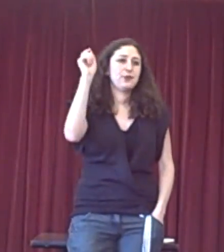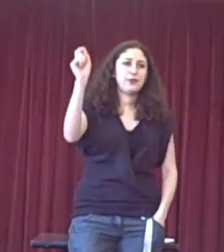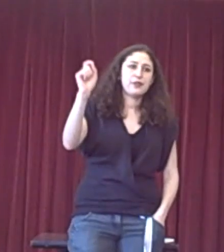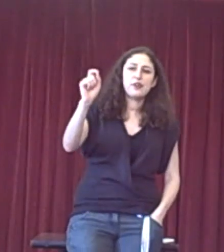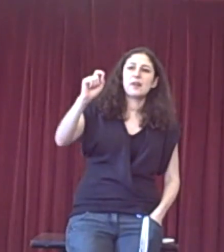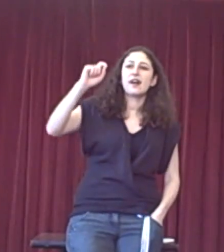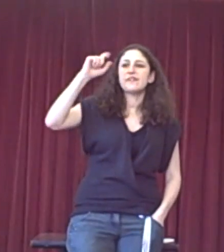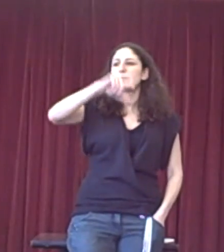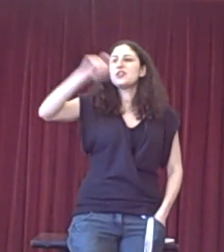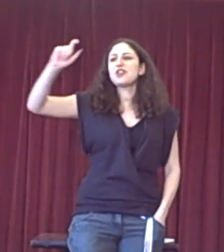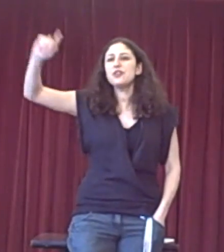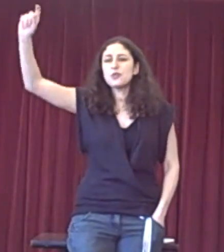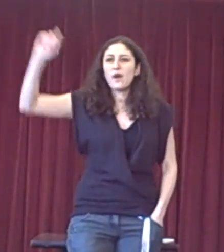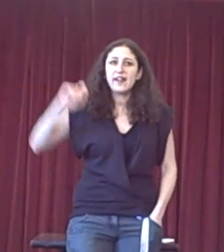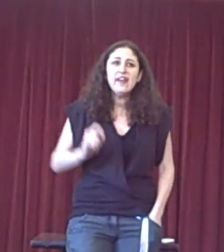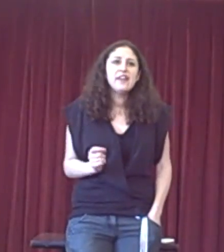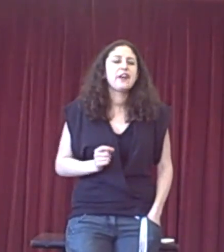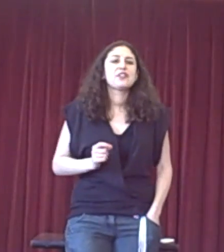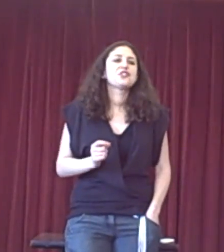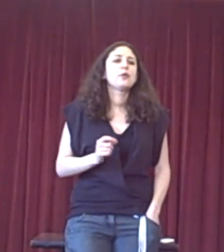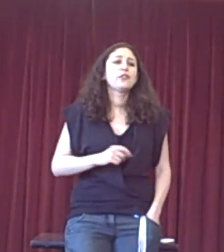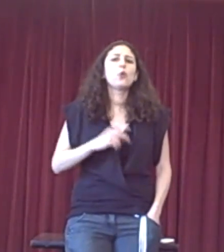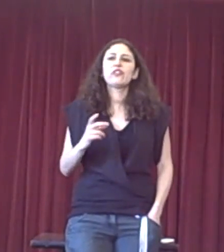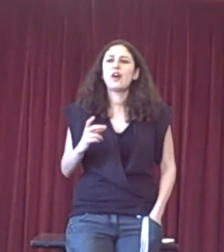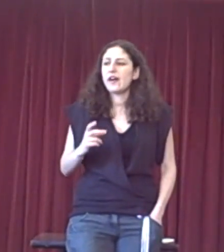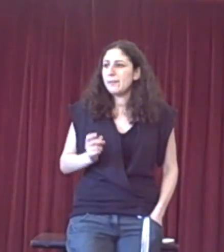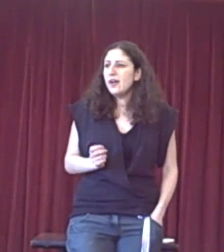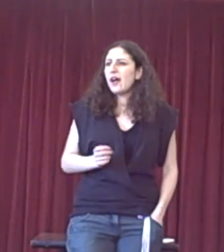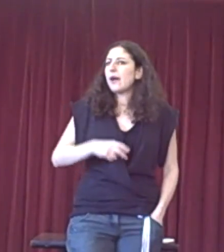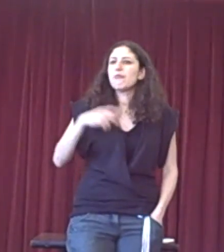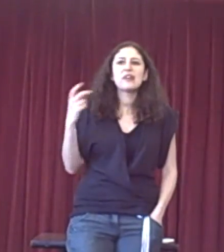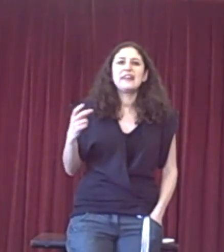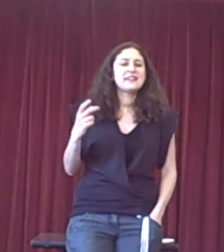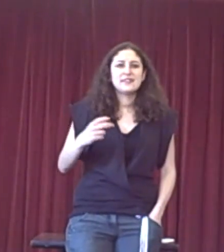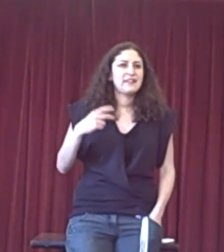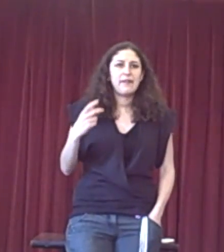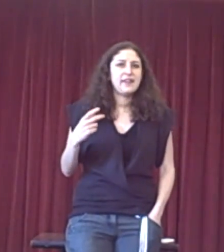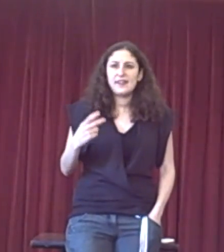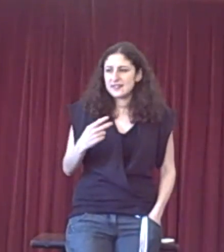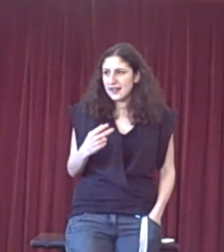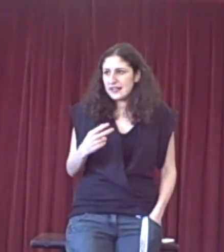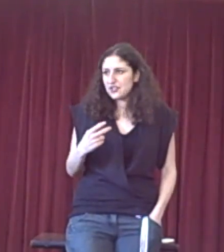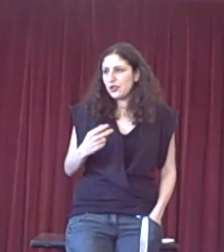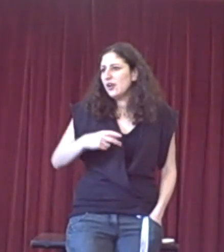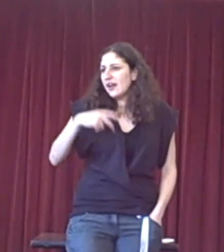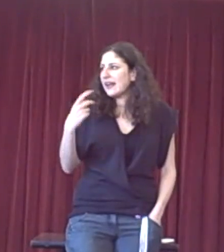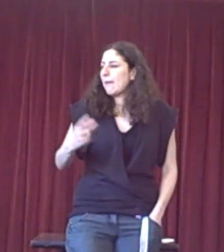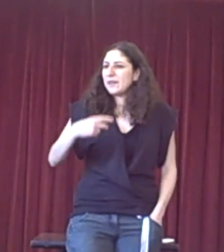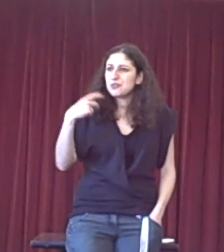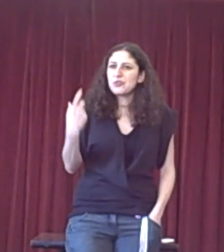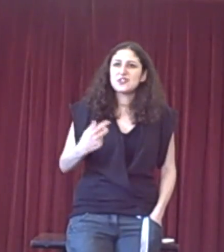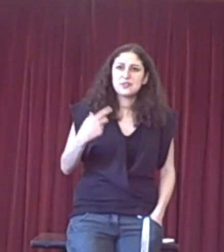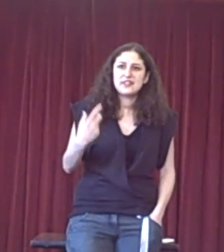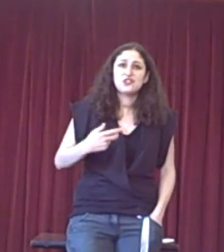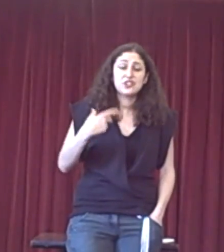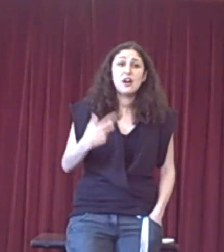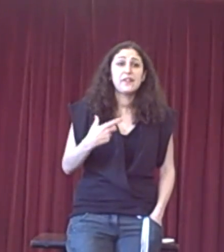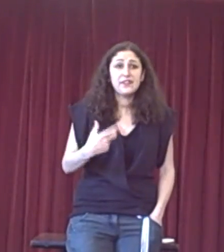on human life. And we showed you why their issue of court time really isn't an issue, because resources just aren't as